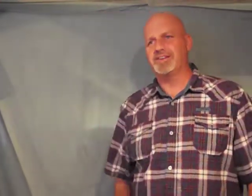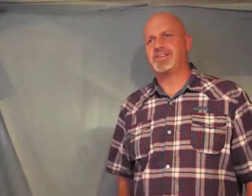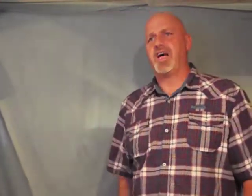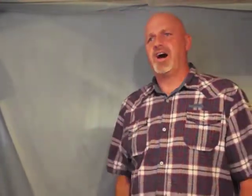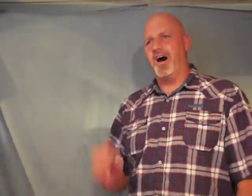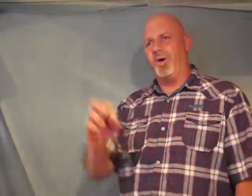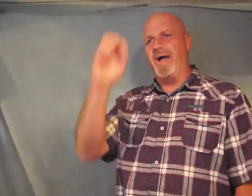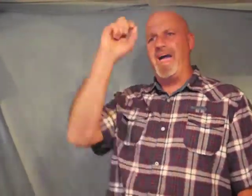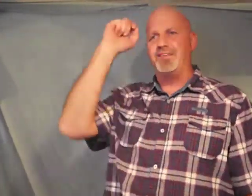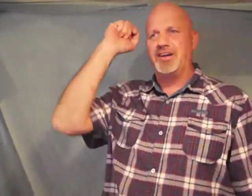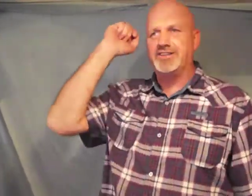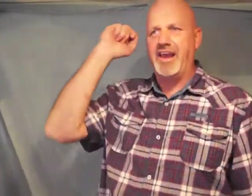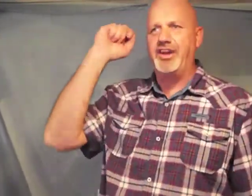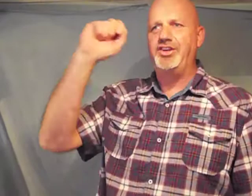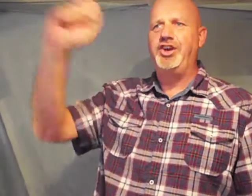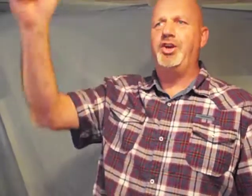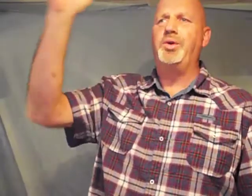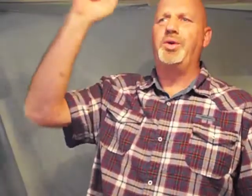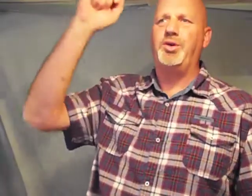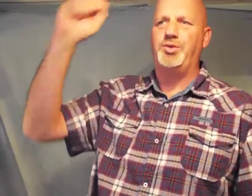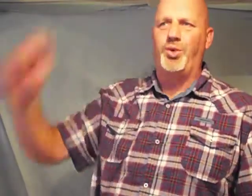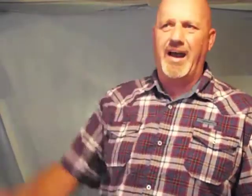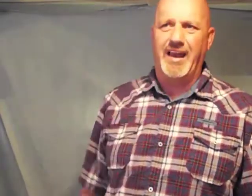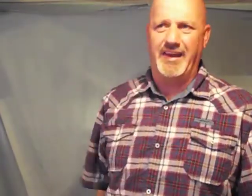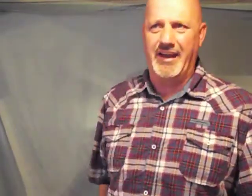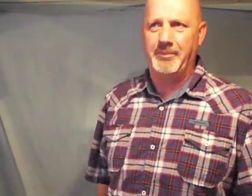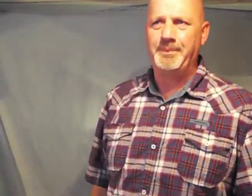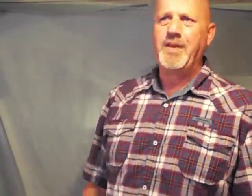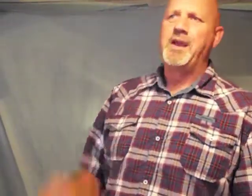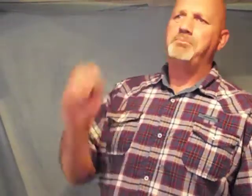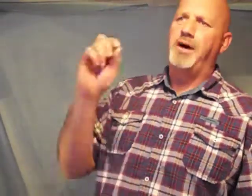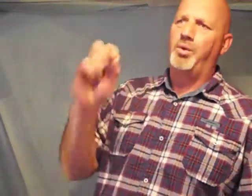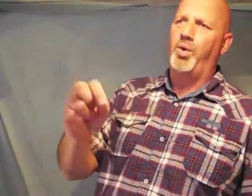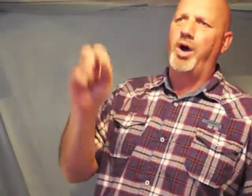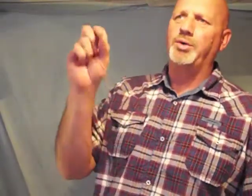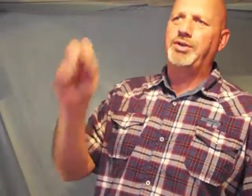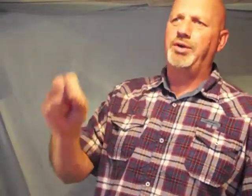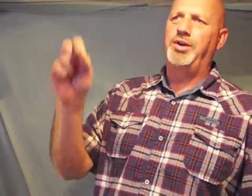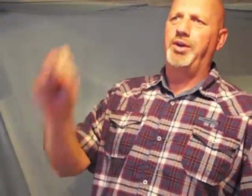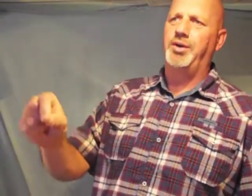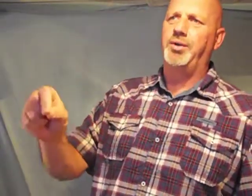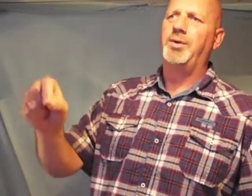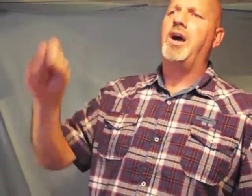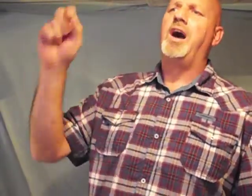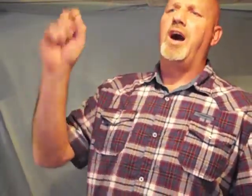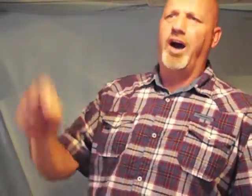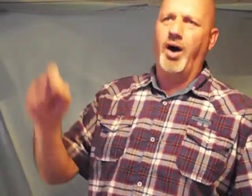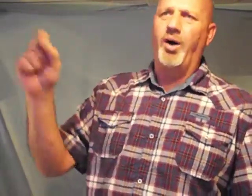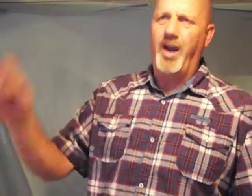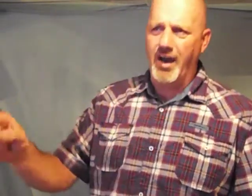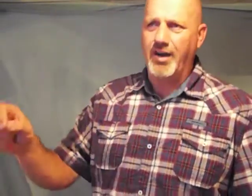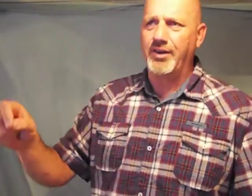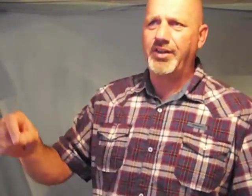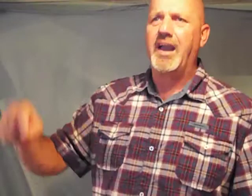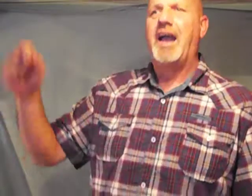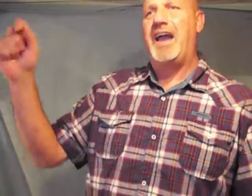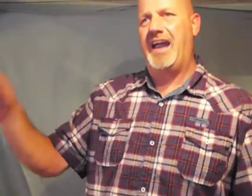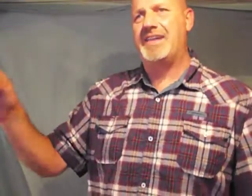O heavens and you who dwell in them but woe to you O earth and